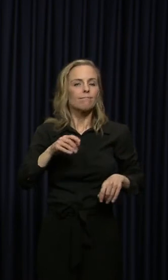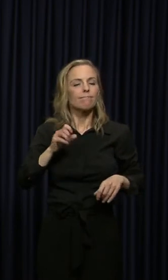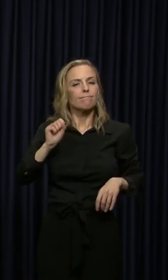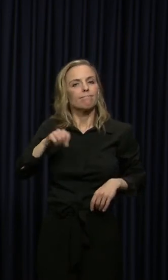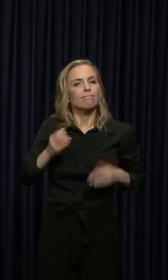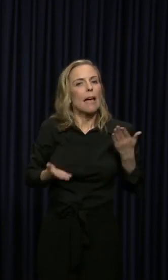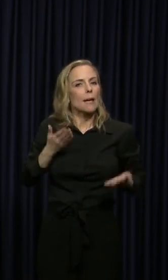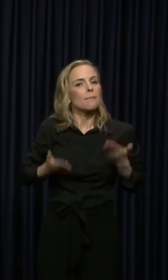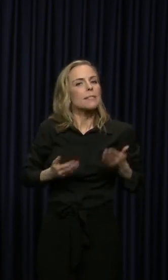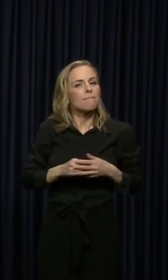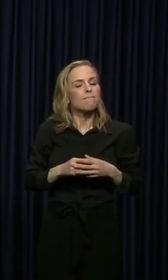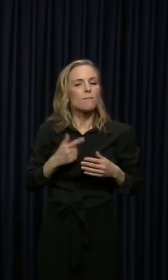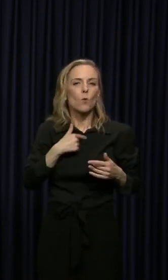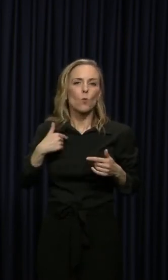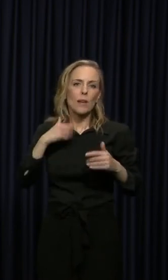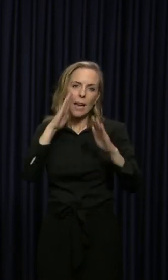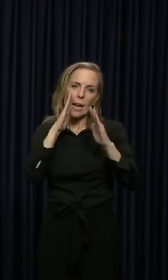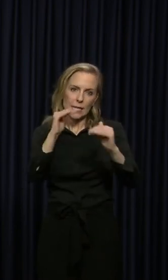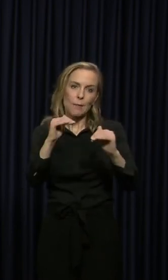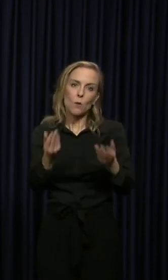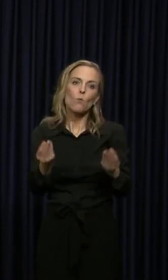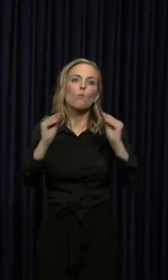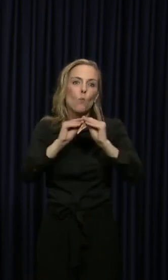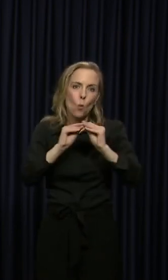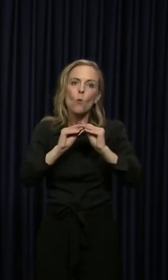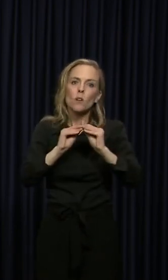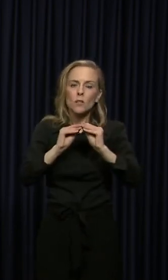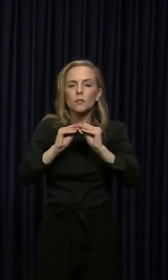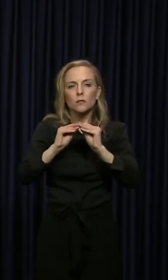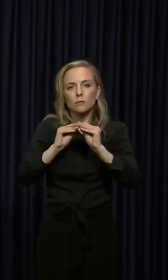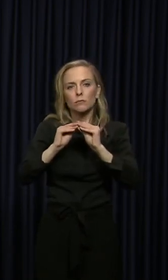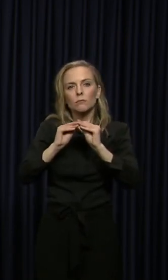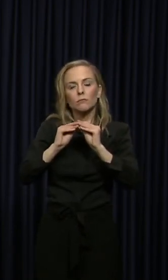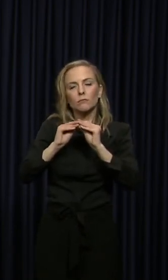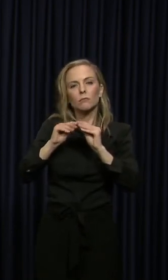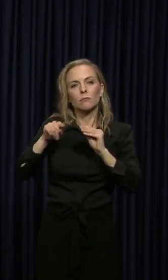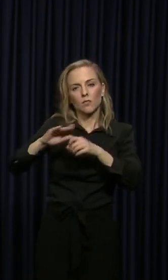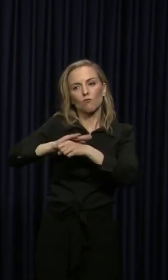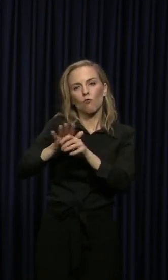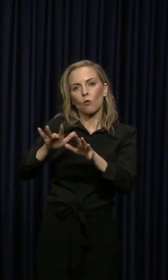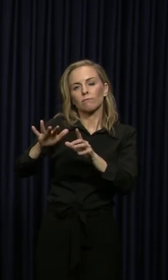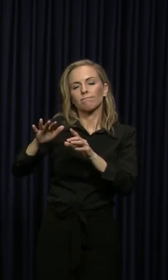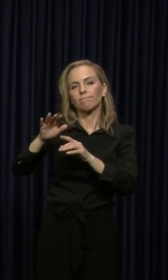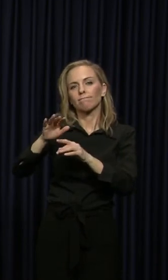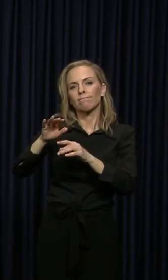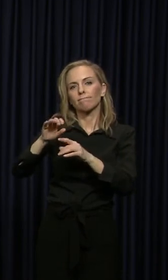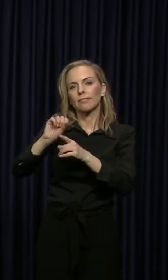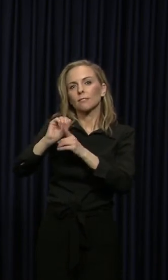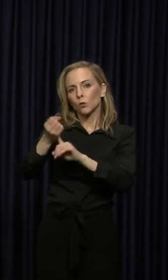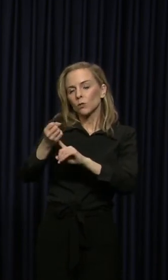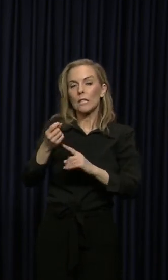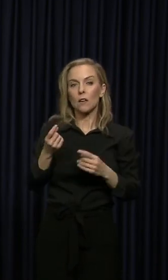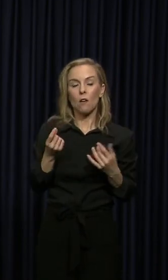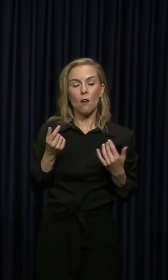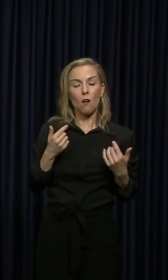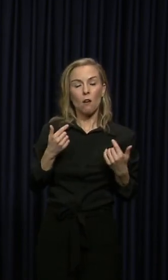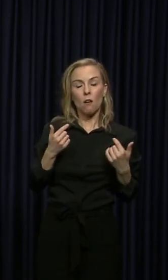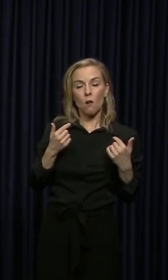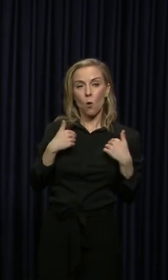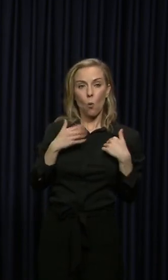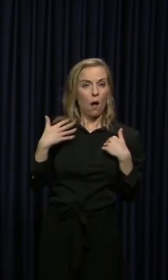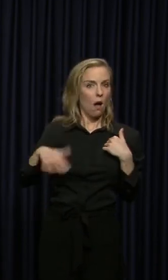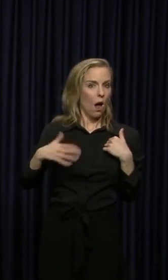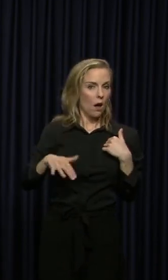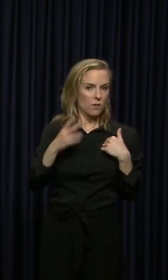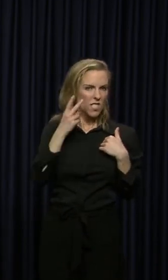for there to be significantly more cases as we move forward. But what we have had on different days that we